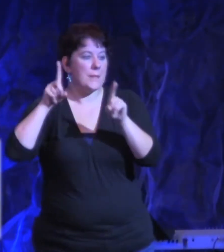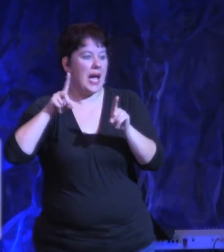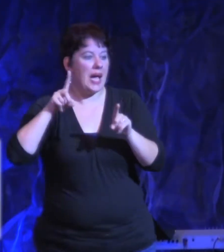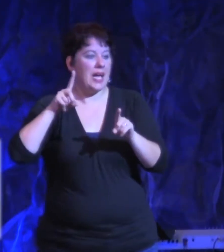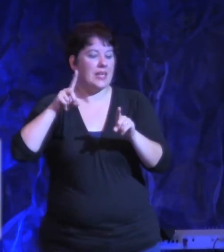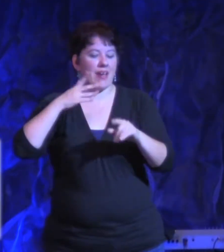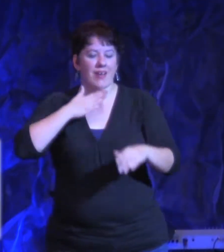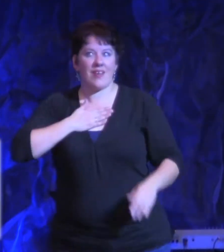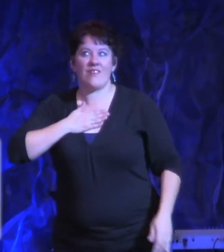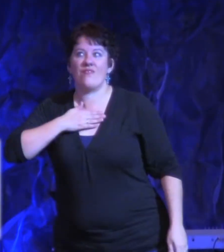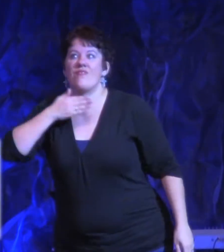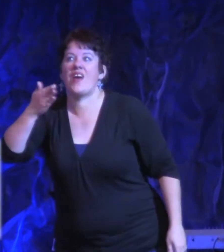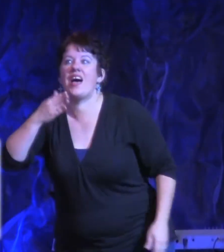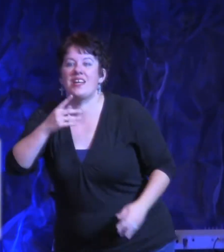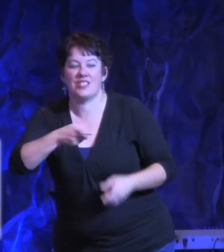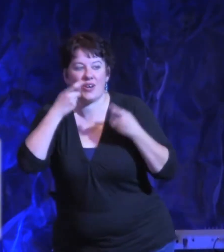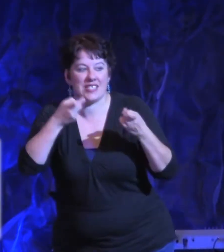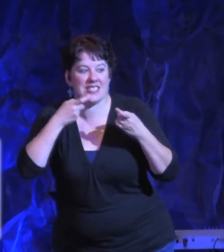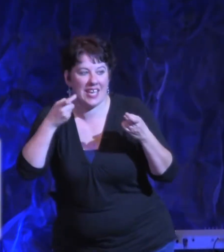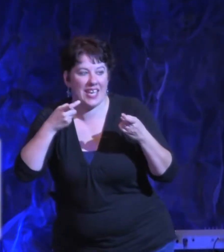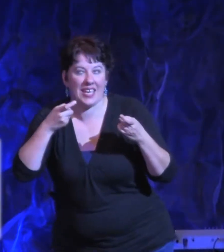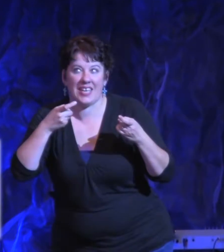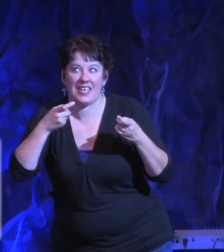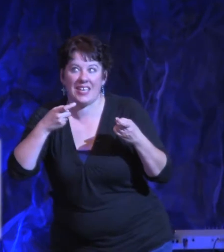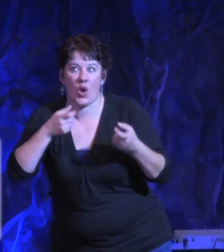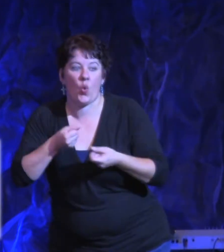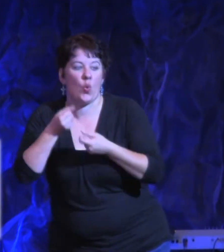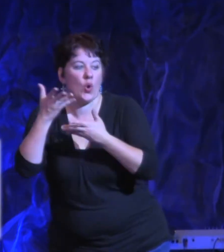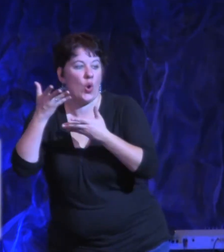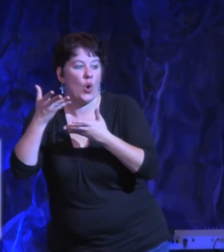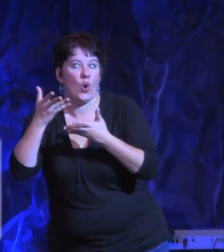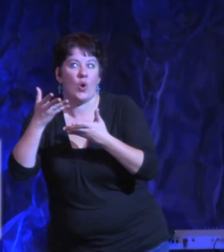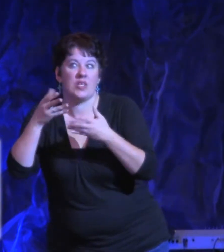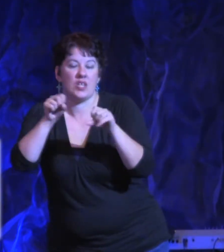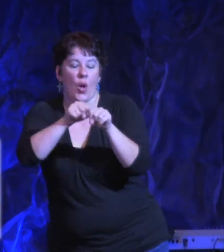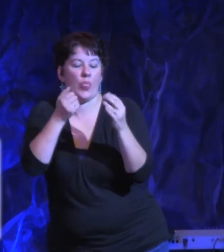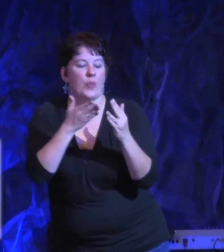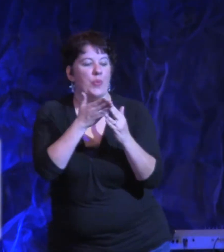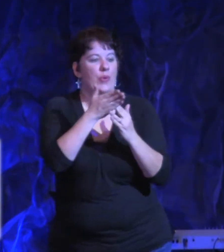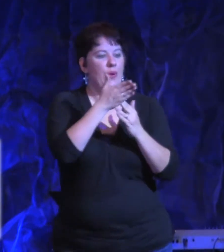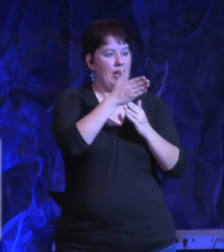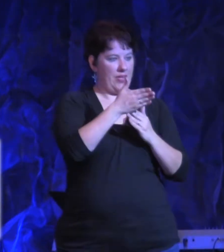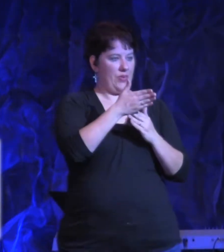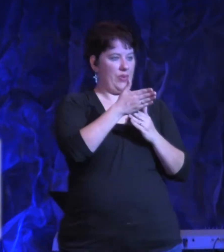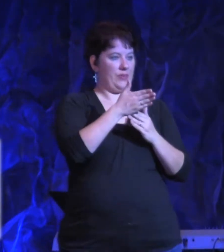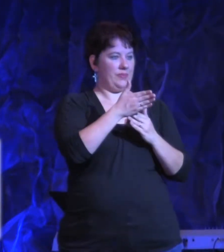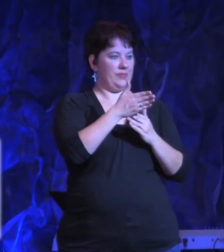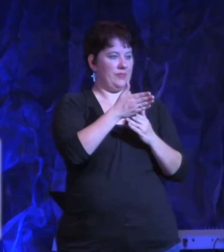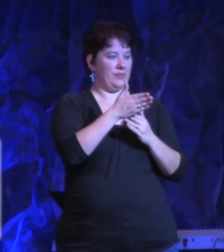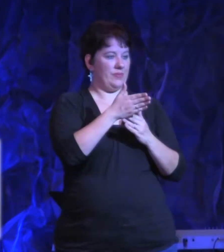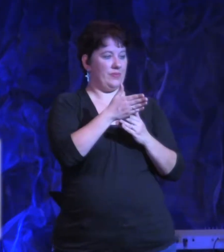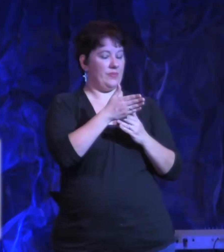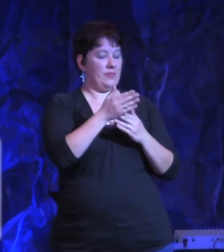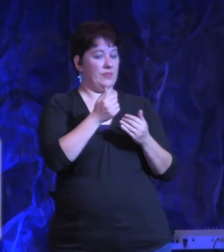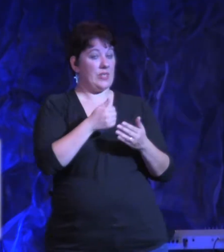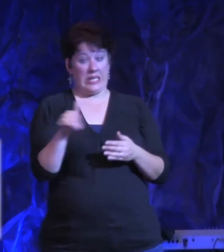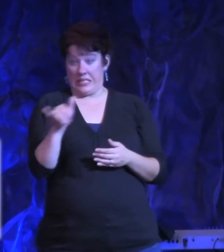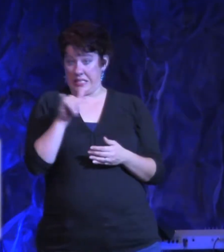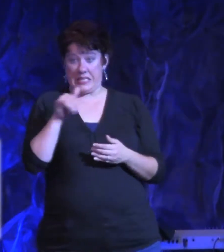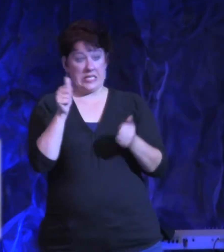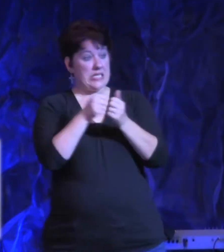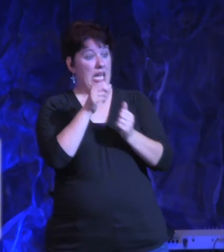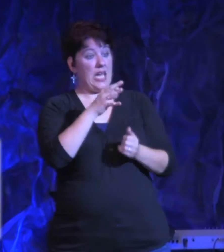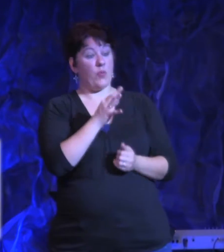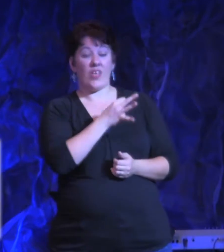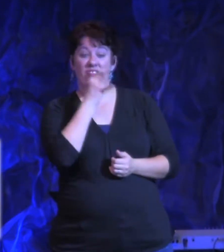But if we're not willing to confess and repent of sin in our life, we could just be fasting ourselves skinny for nothing. Come on, are y'all